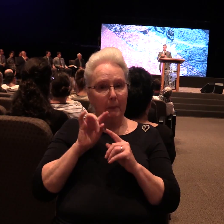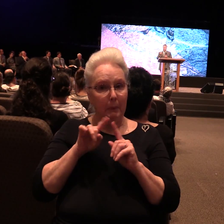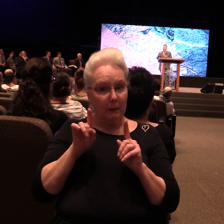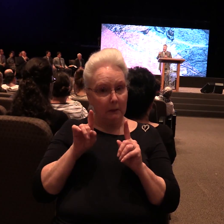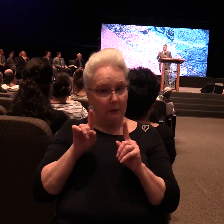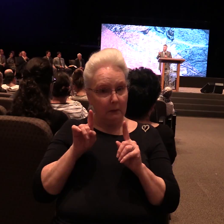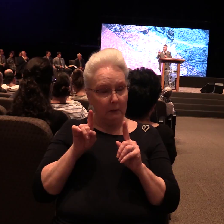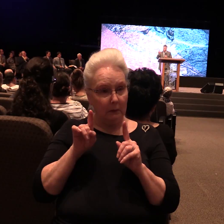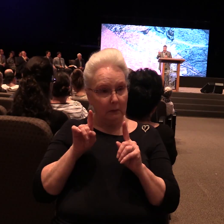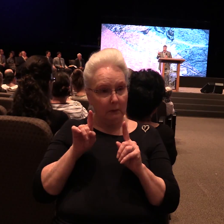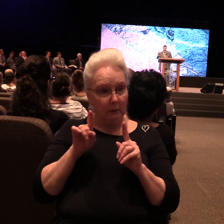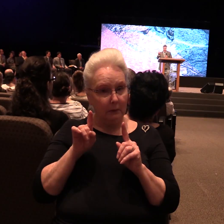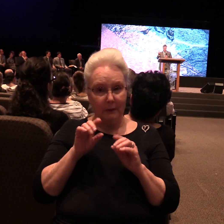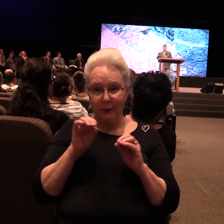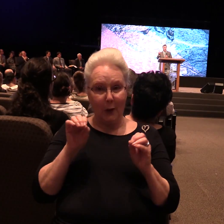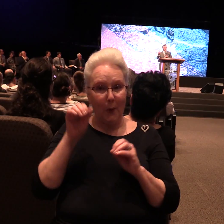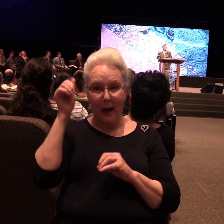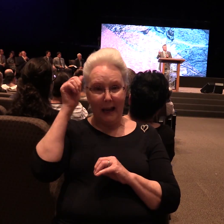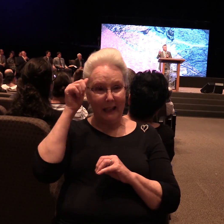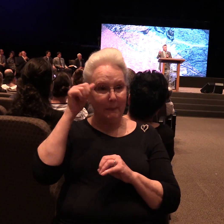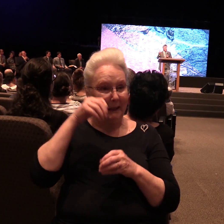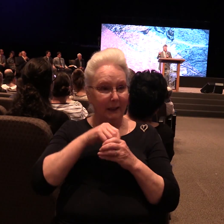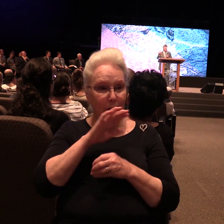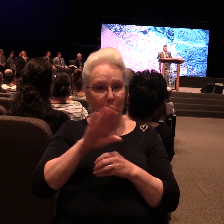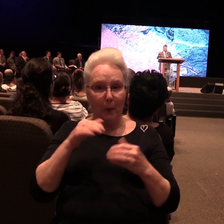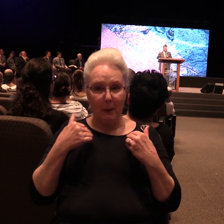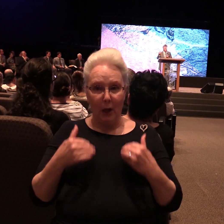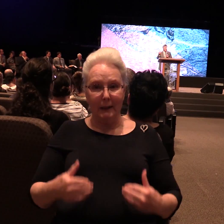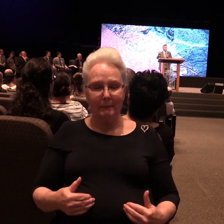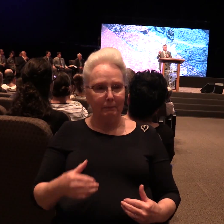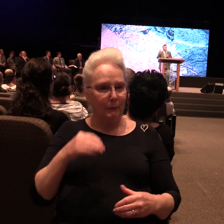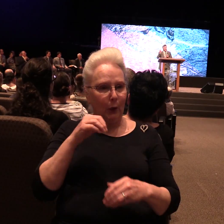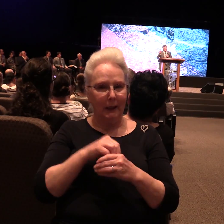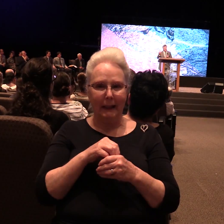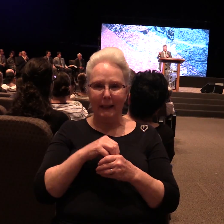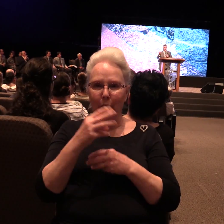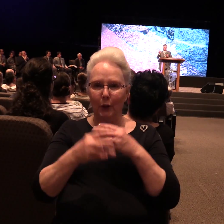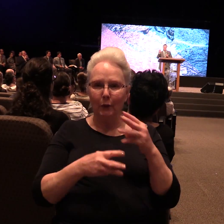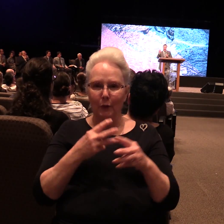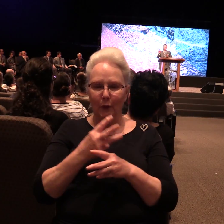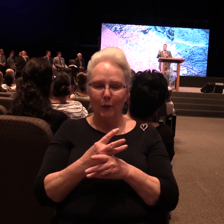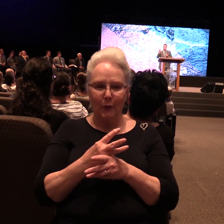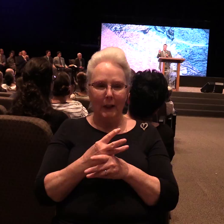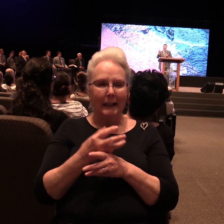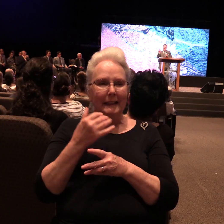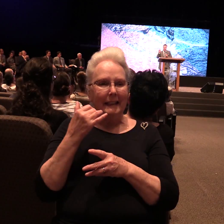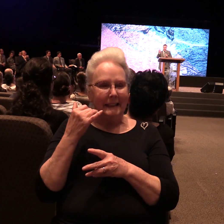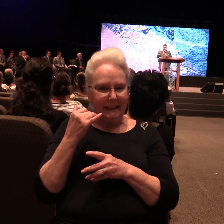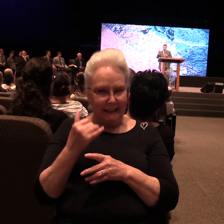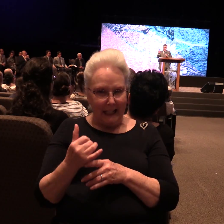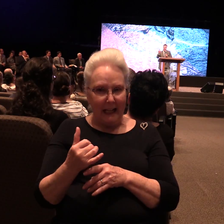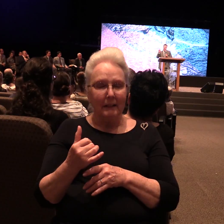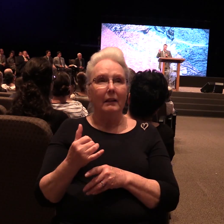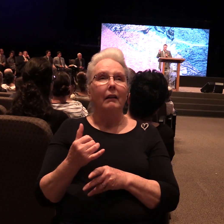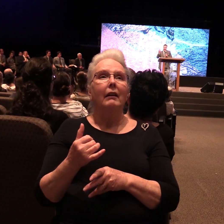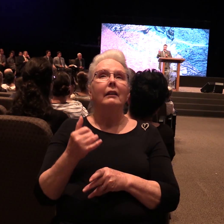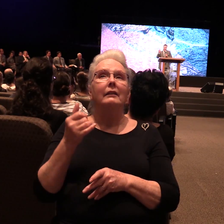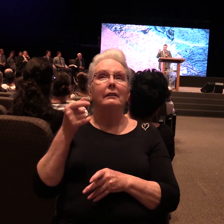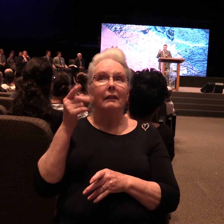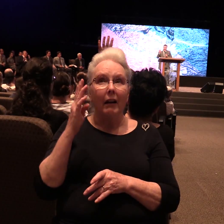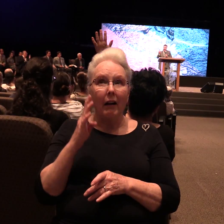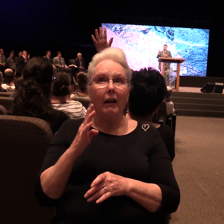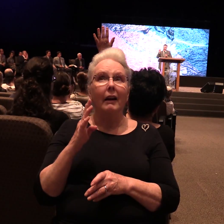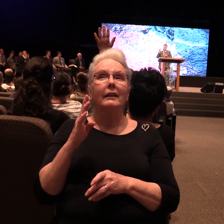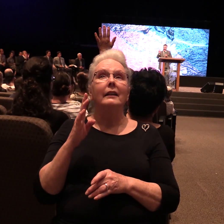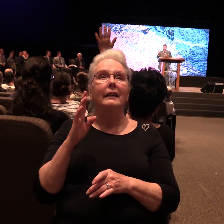There is no atom in your body or in the universe That is not subject to the overriding authority of